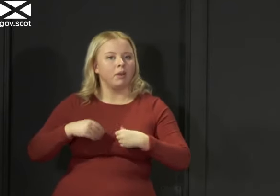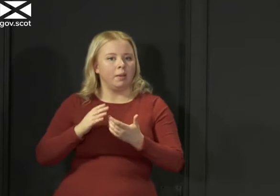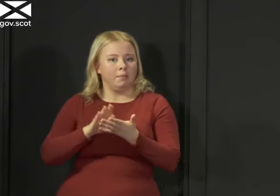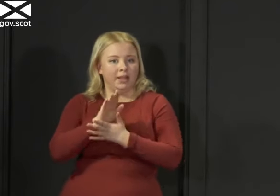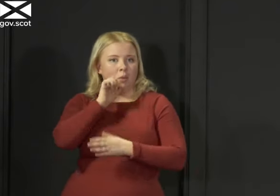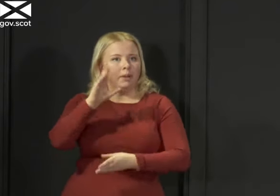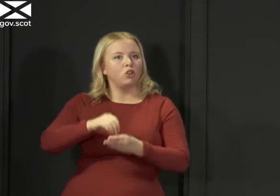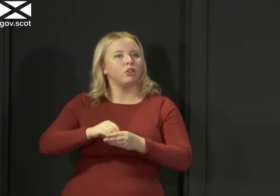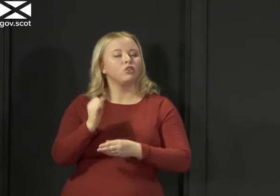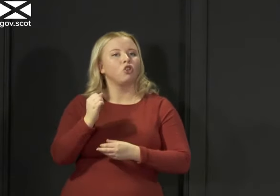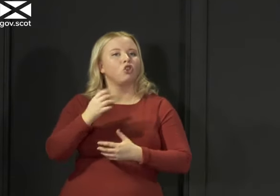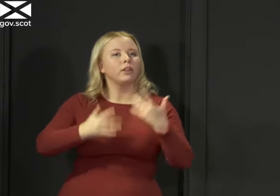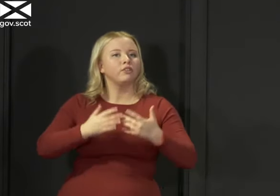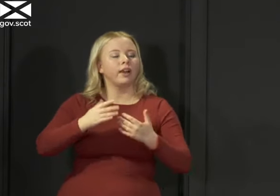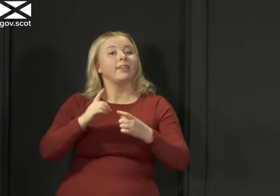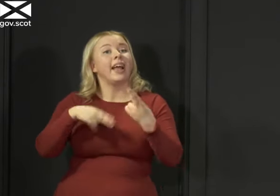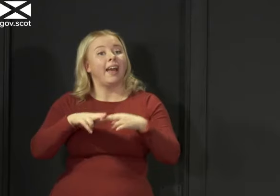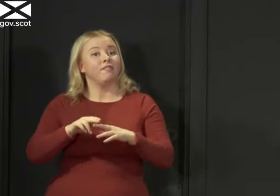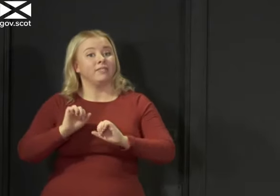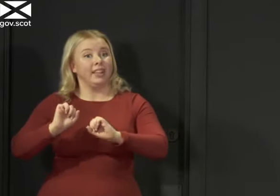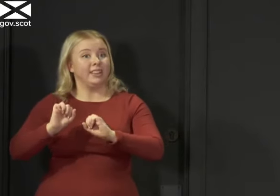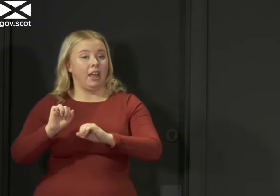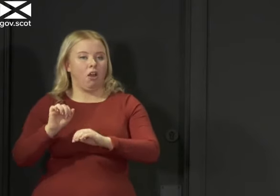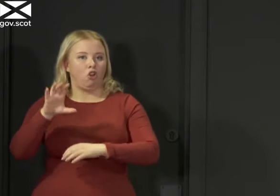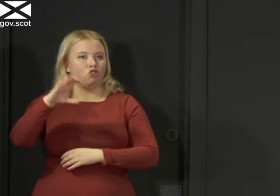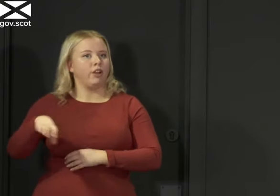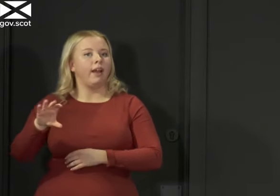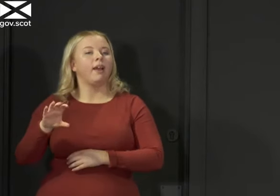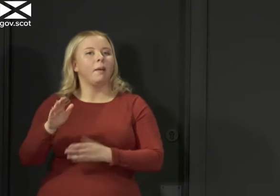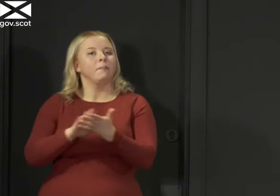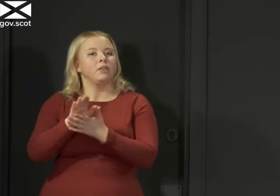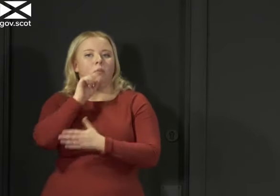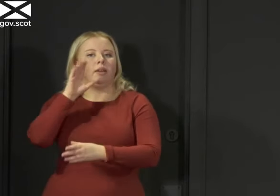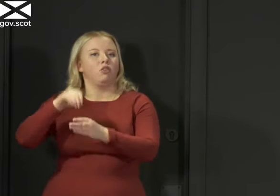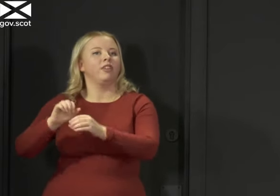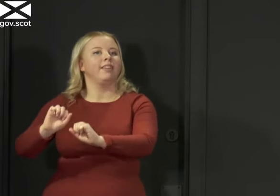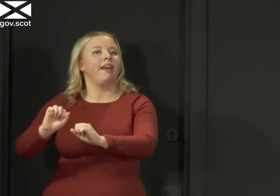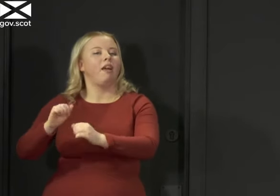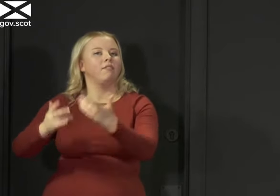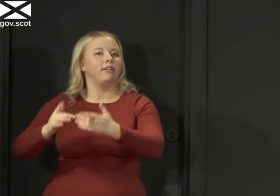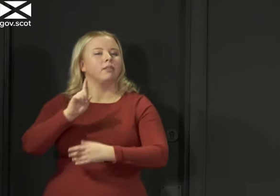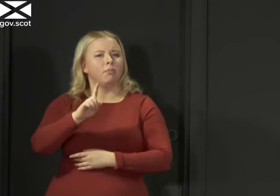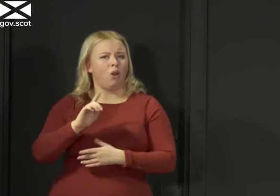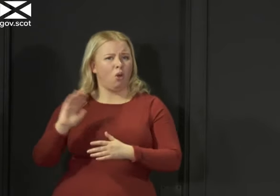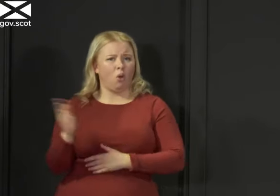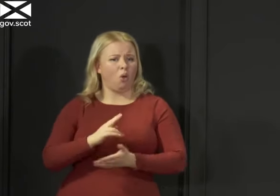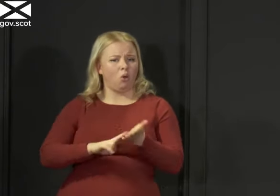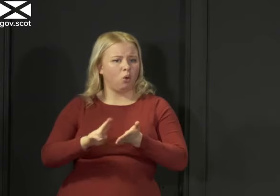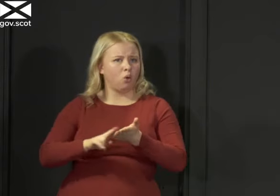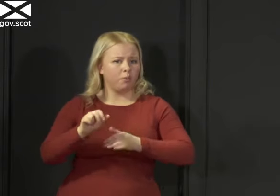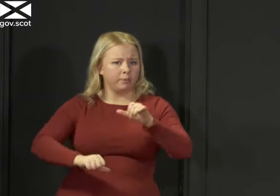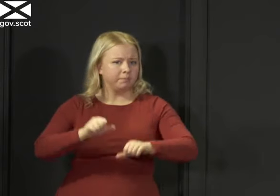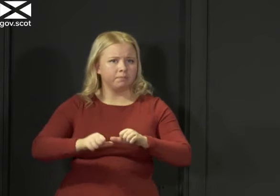would be reported through the figures in that country and all of the normal protocols here